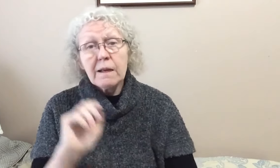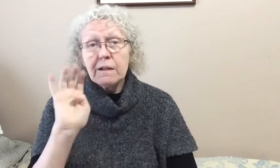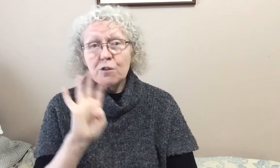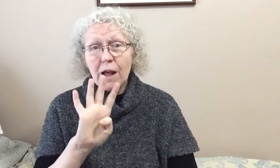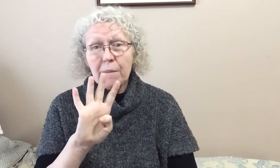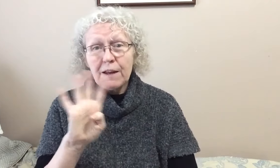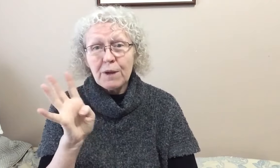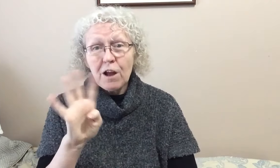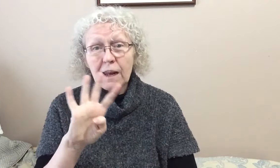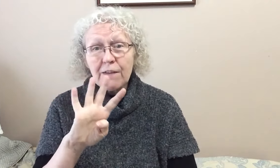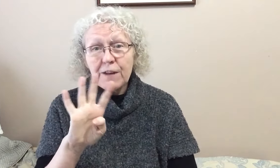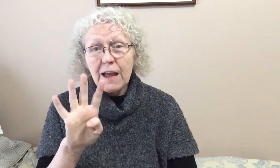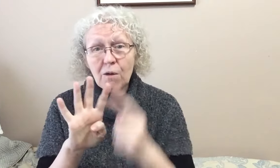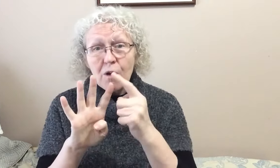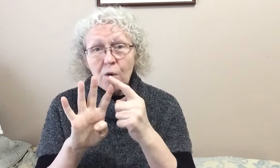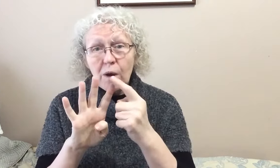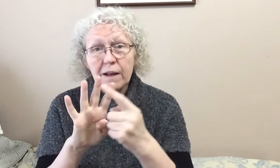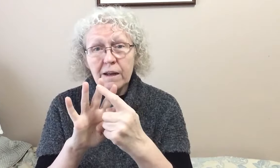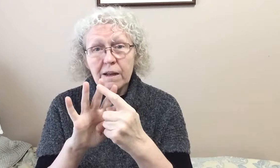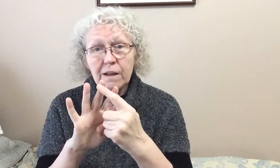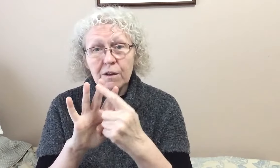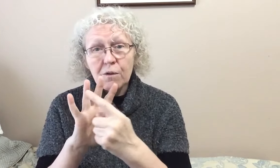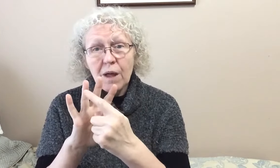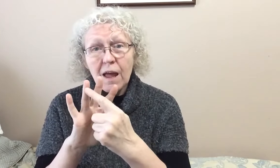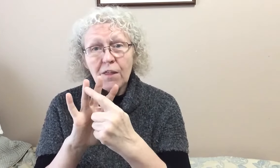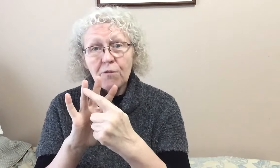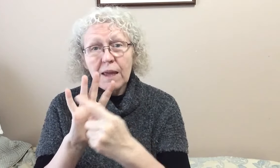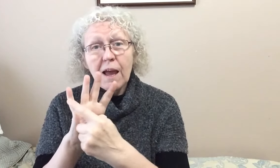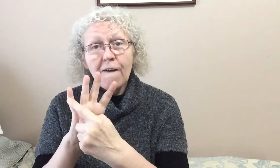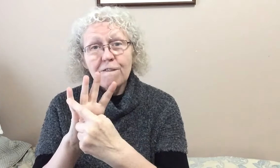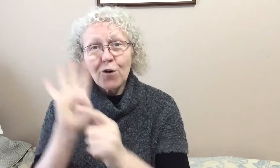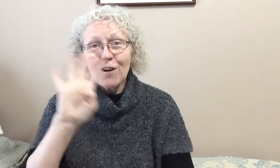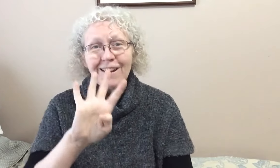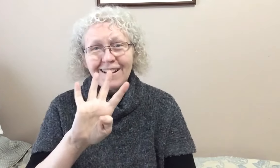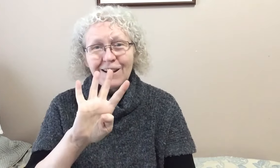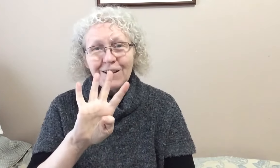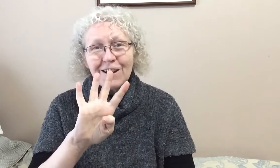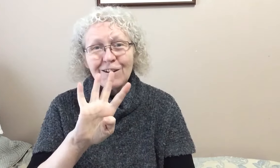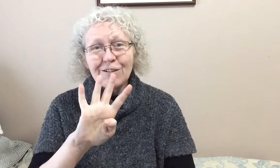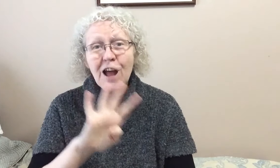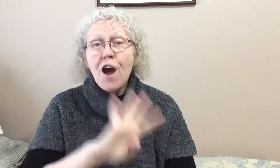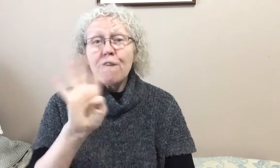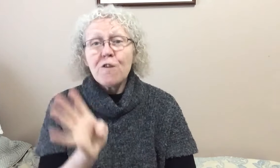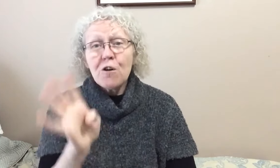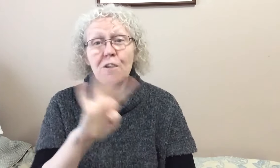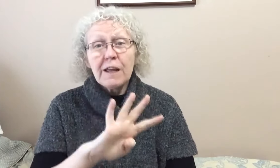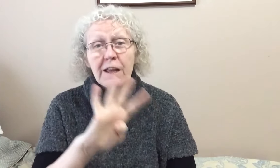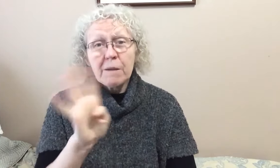So how many we got left now? One, two, three, four. Here we go. Four little